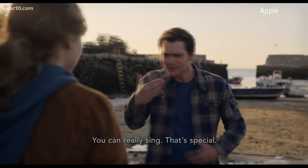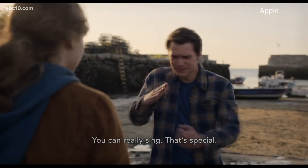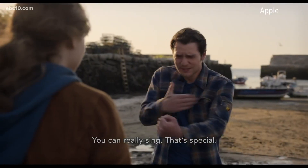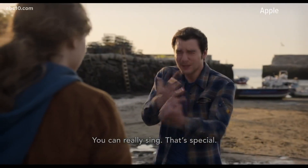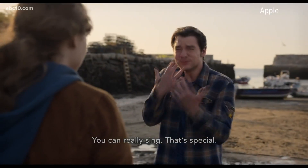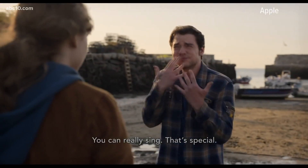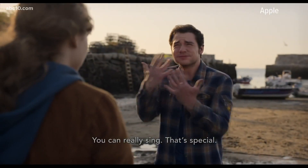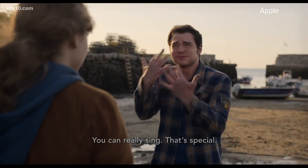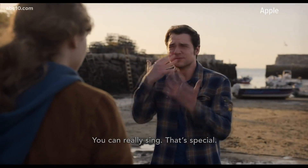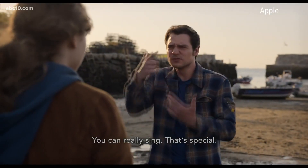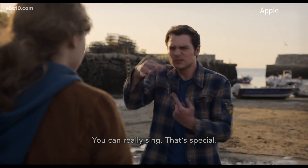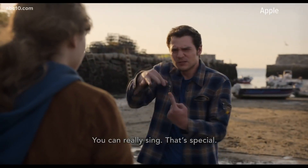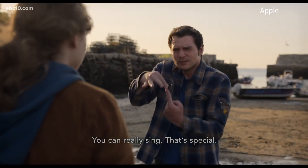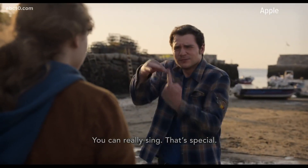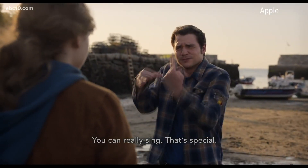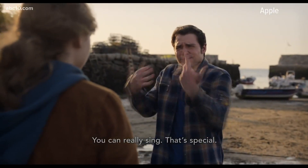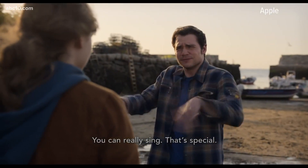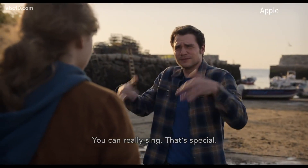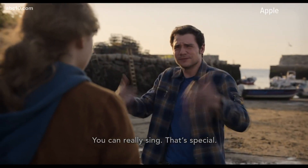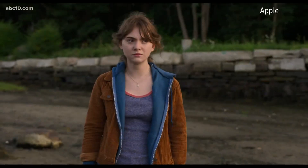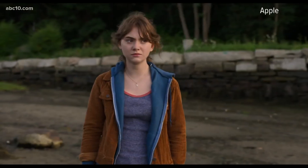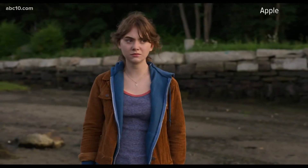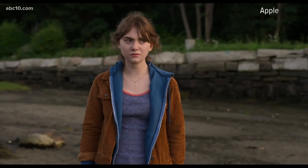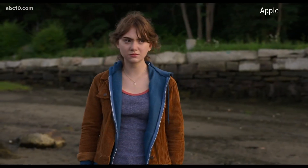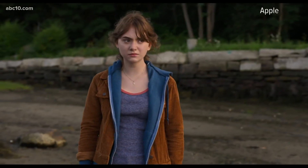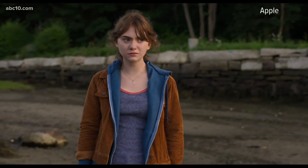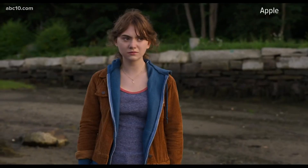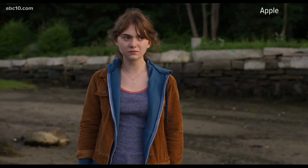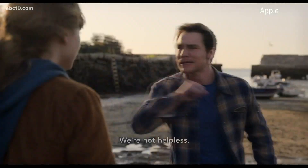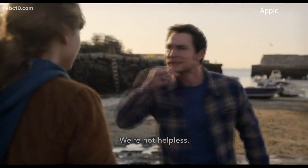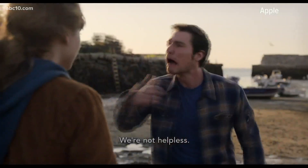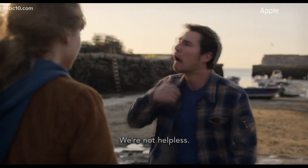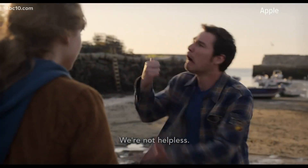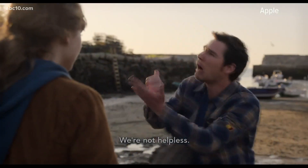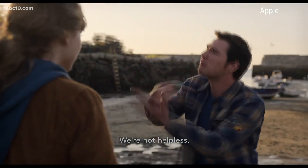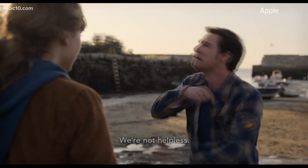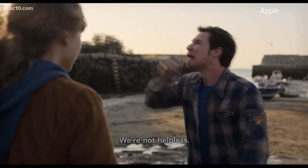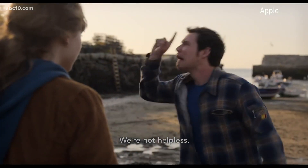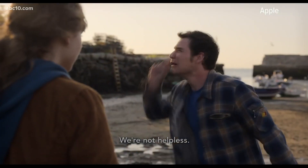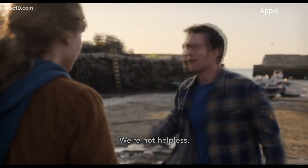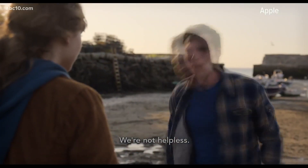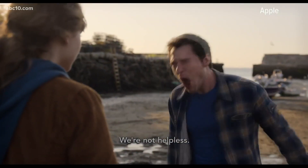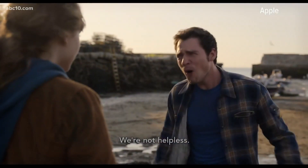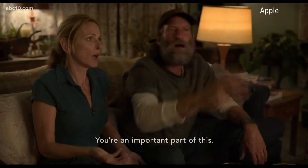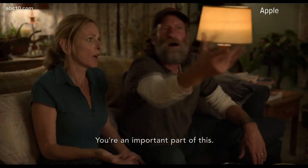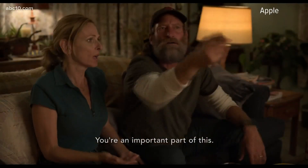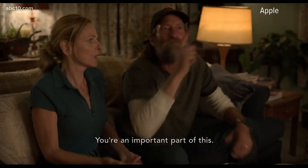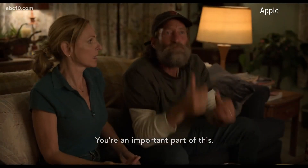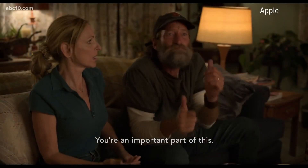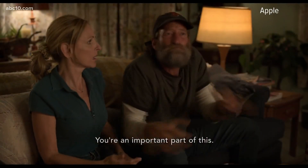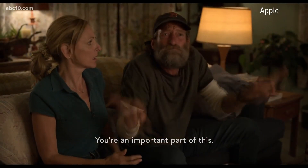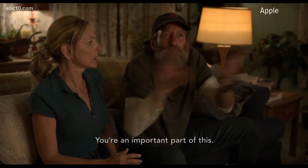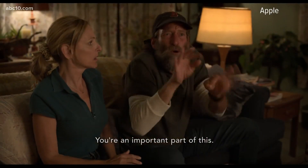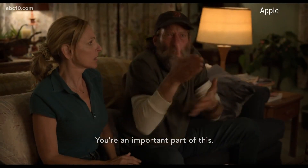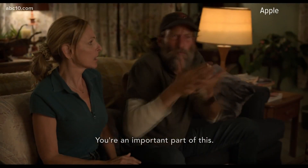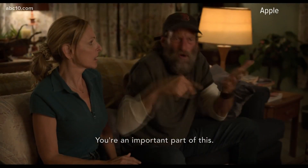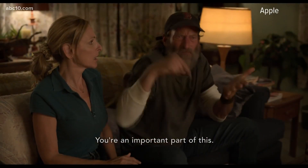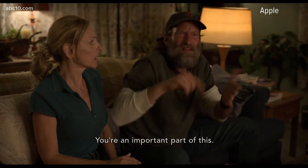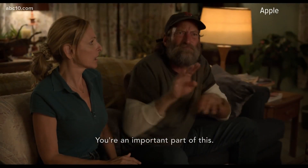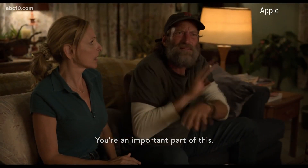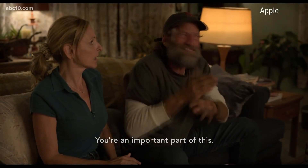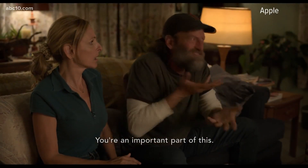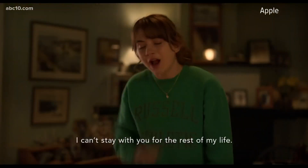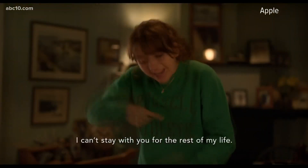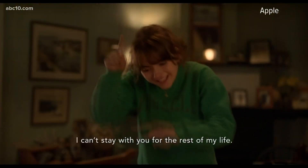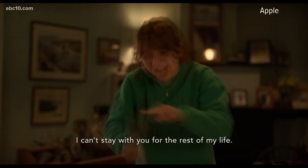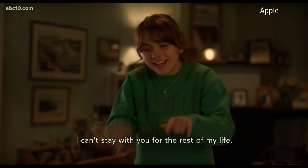individuals who can act and act well, not to be viewed anything more than just someone